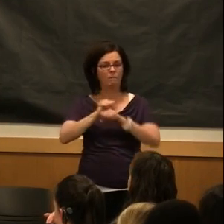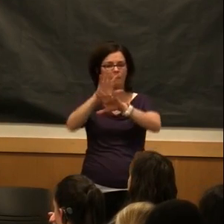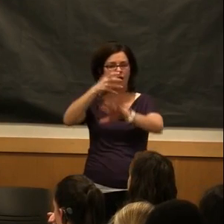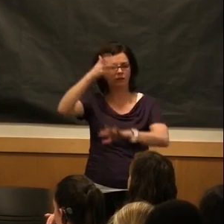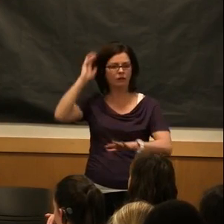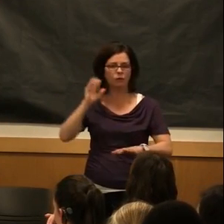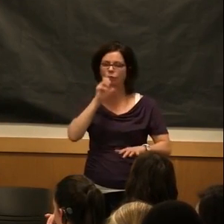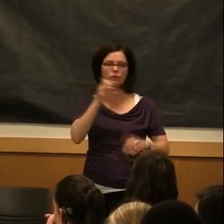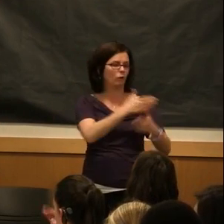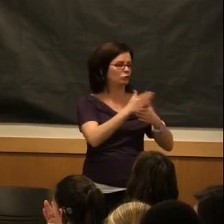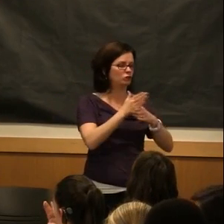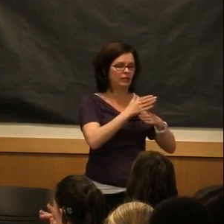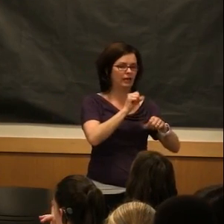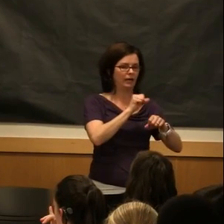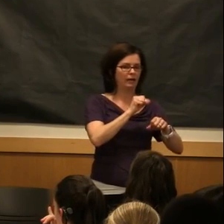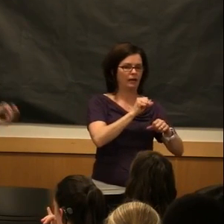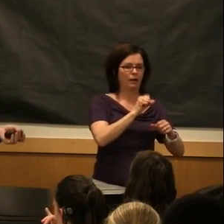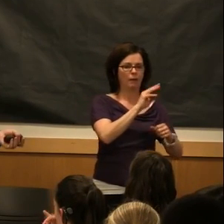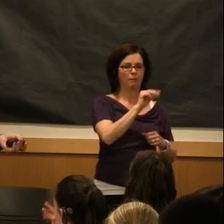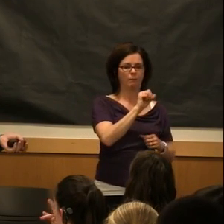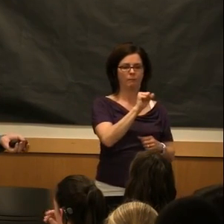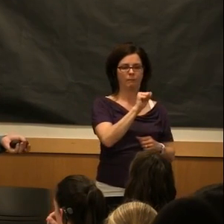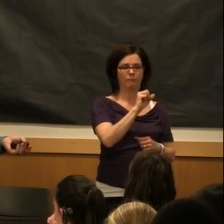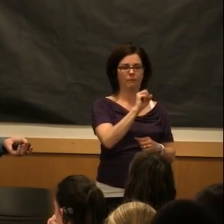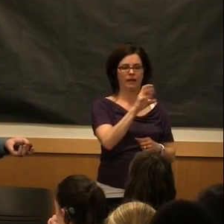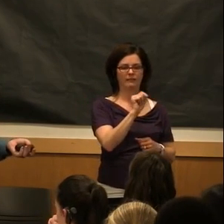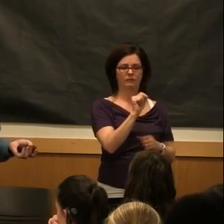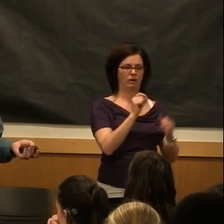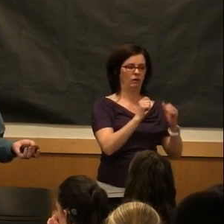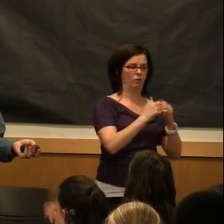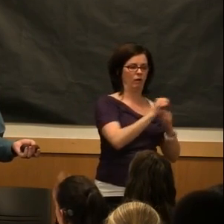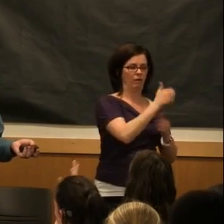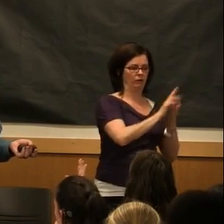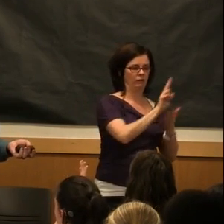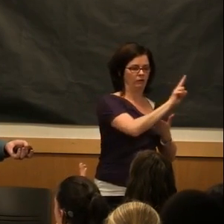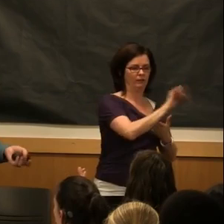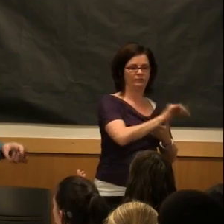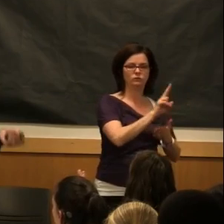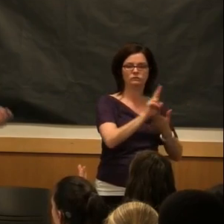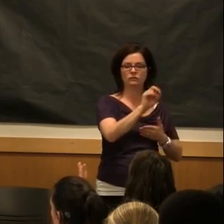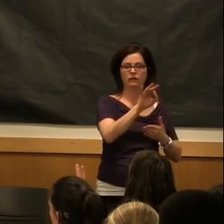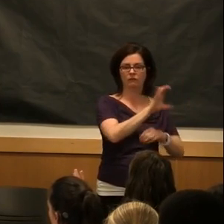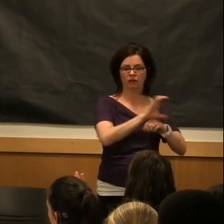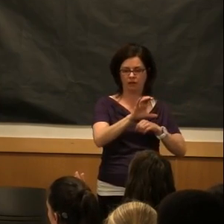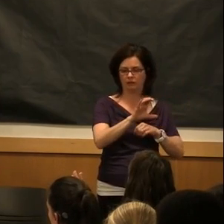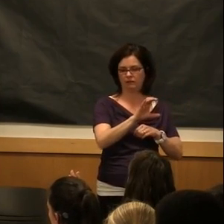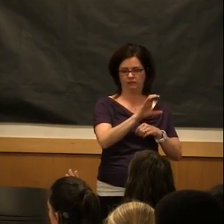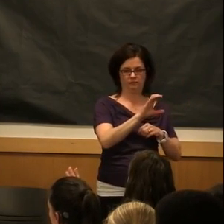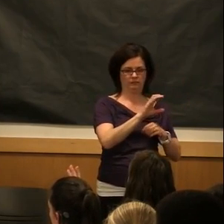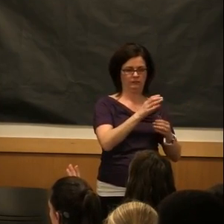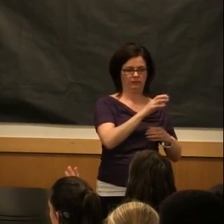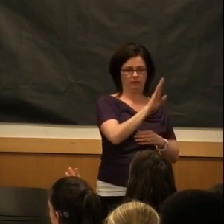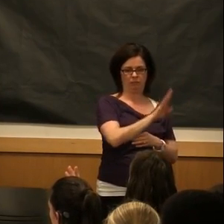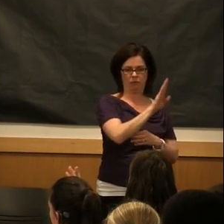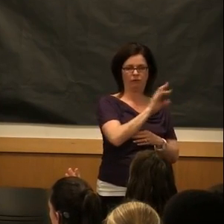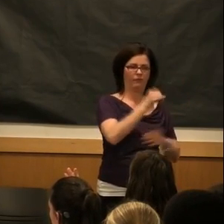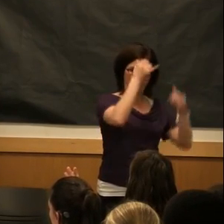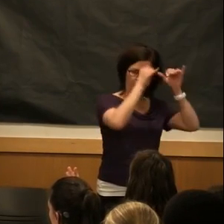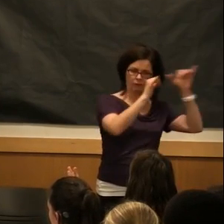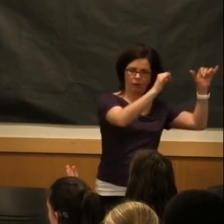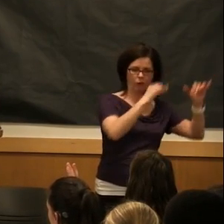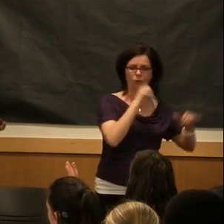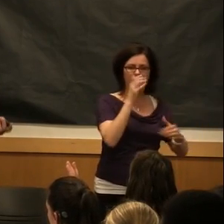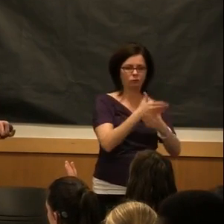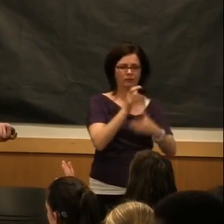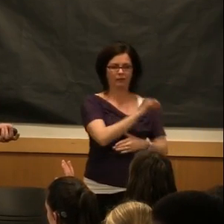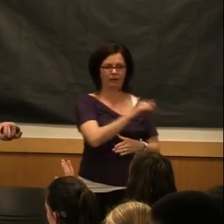share a mascot with our other university, which is University of Colorado and Boulder, who are the buffalo. Well, there's a couple of reasons